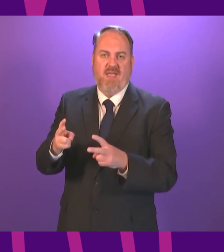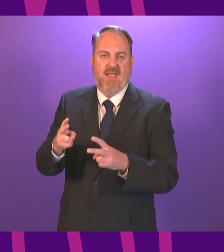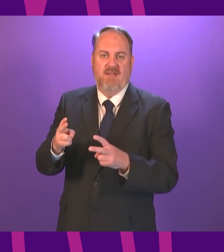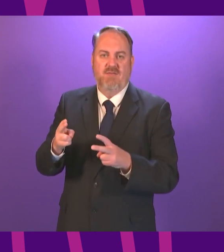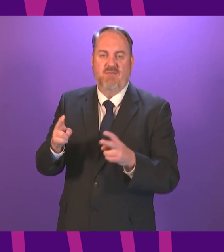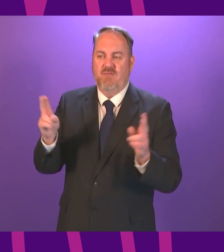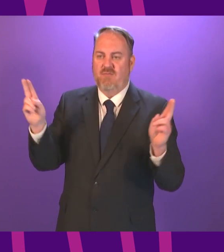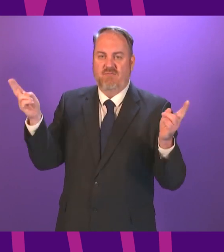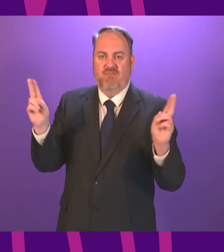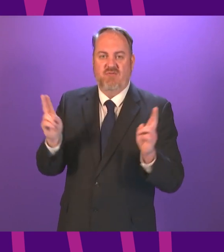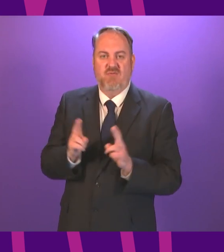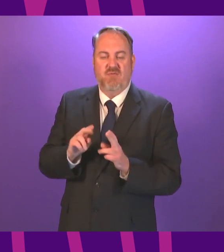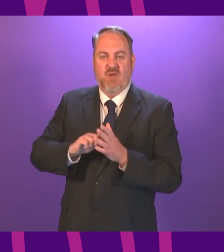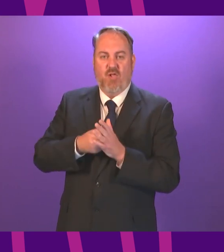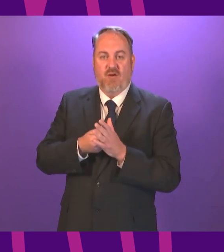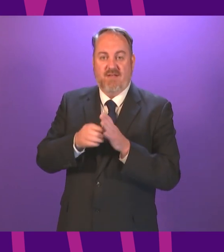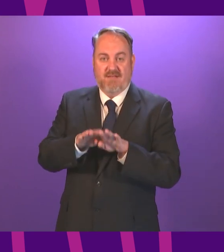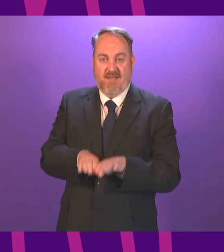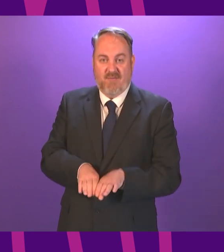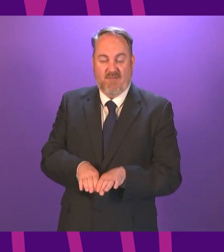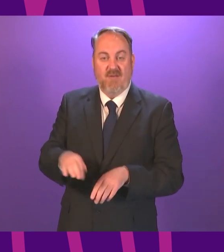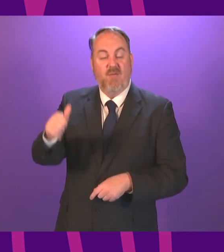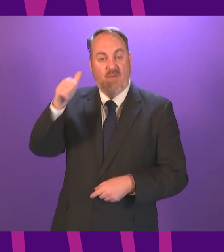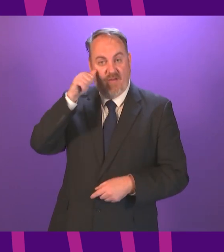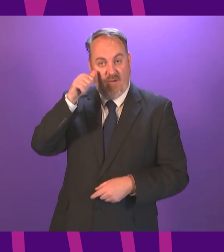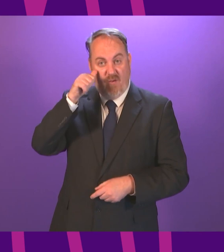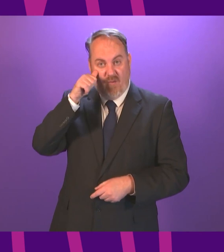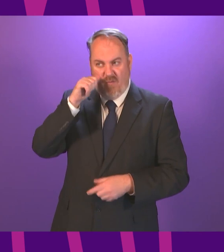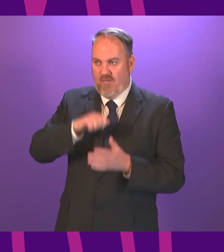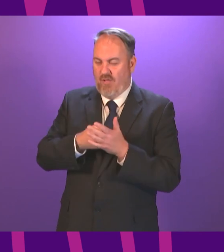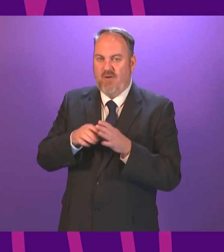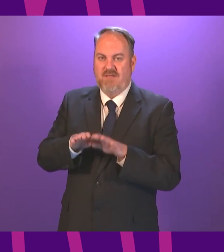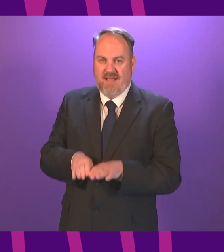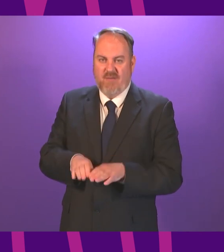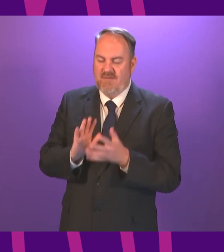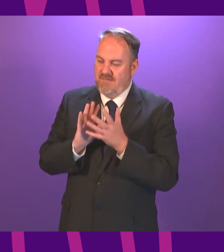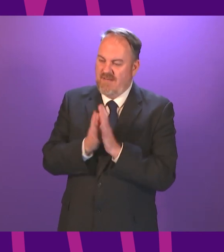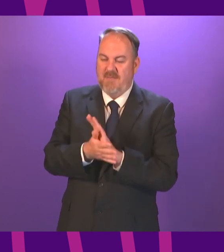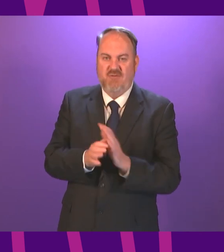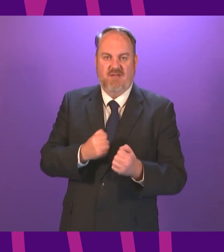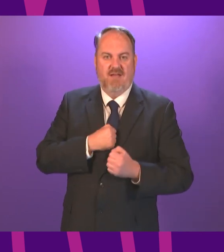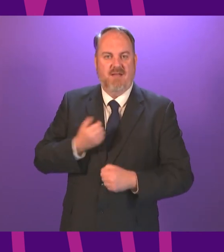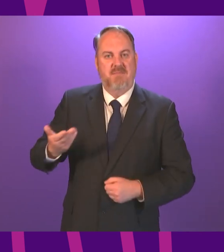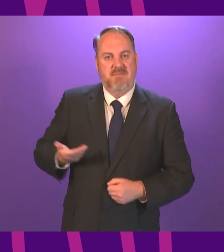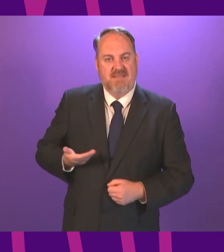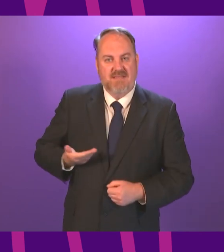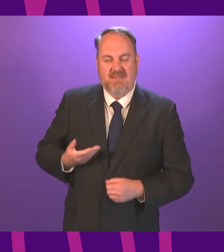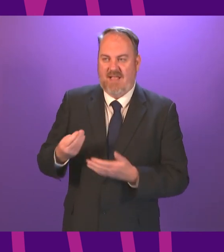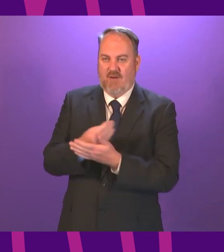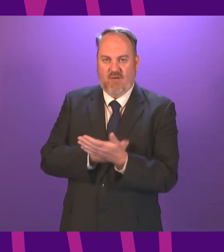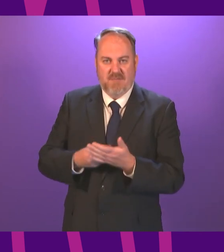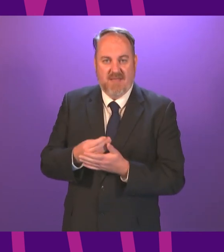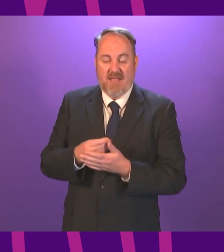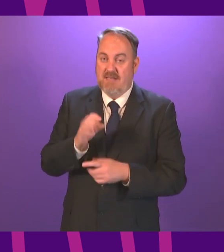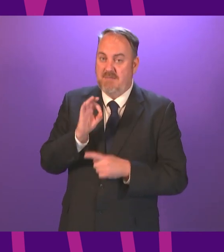which continue to have a huge impact on Scotland's economy especially in Glasgow where many businesses have been quite frankly